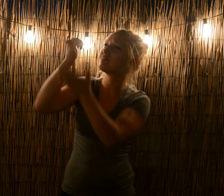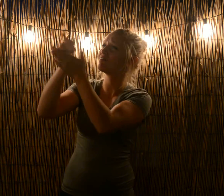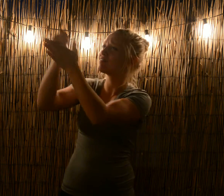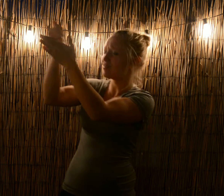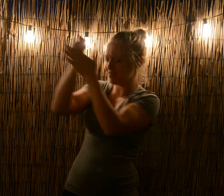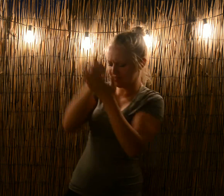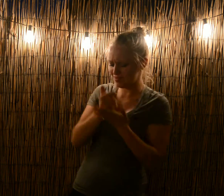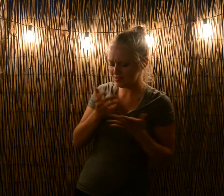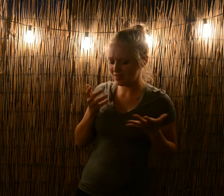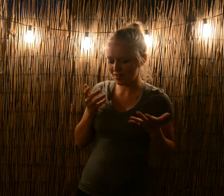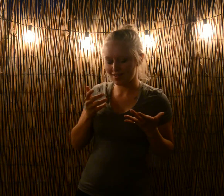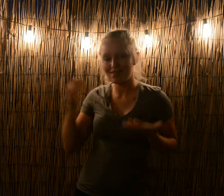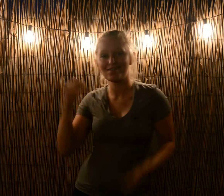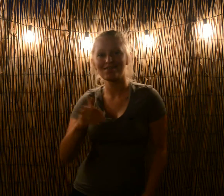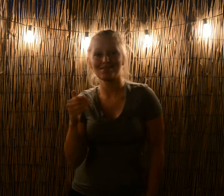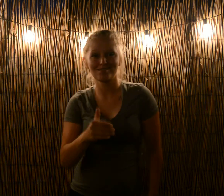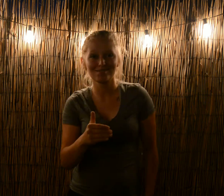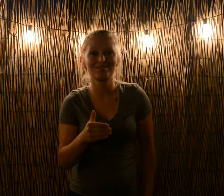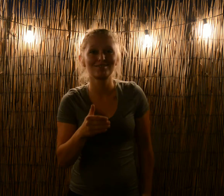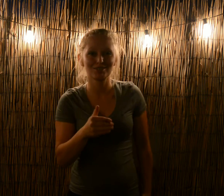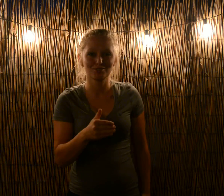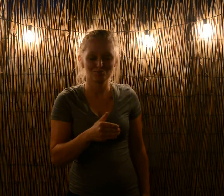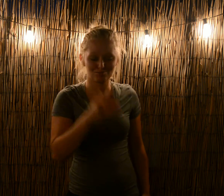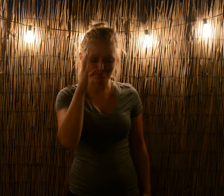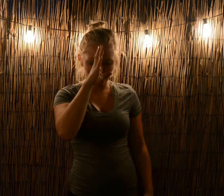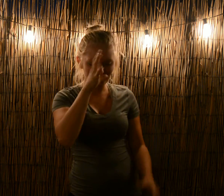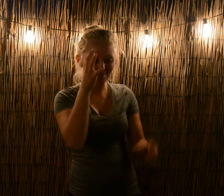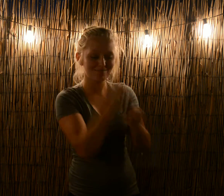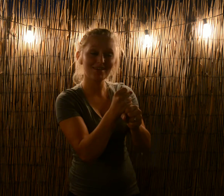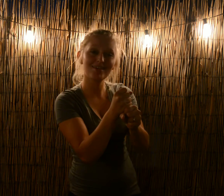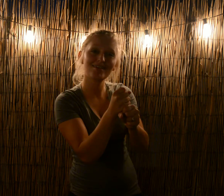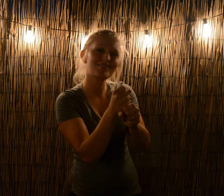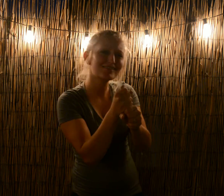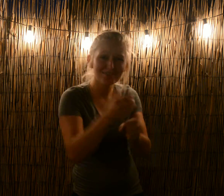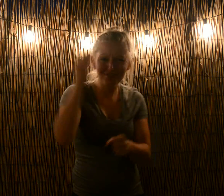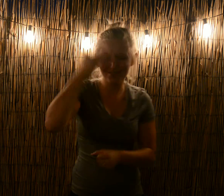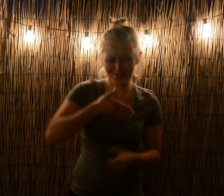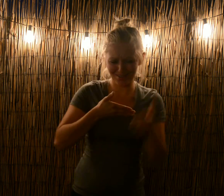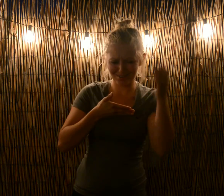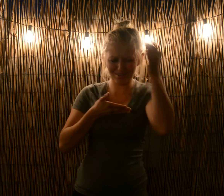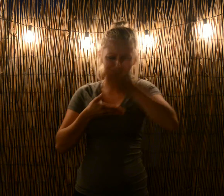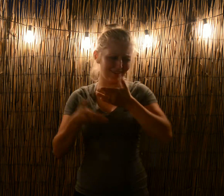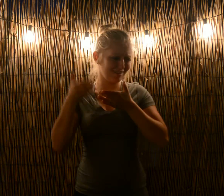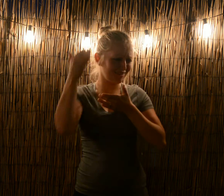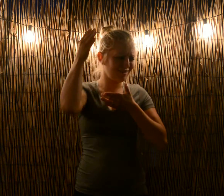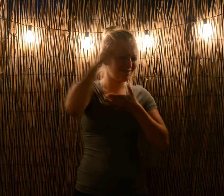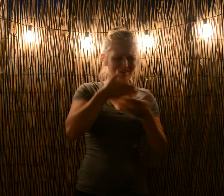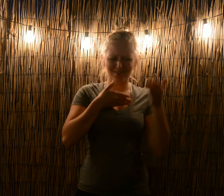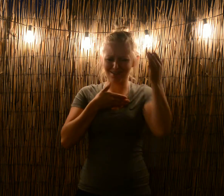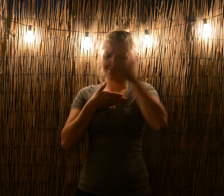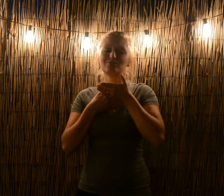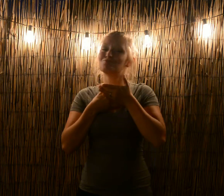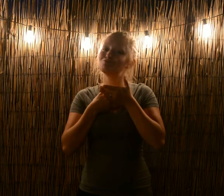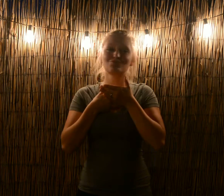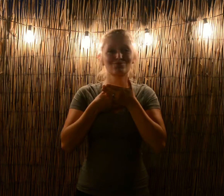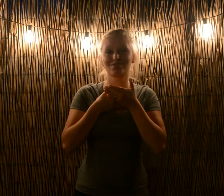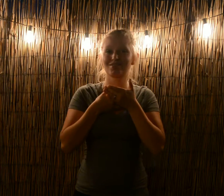They say Oh, you have so little faith Don't doubt it, don't doubt it Victory